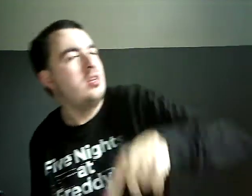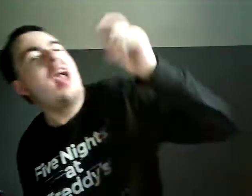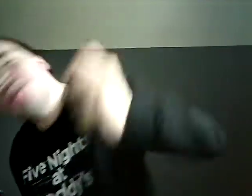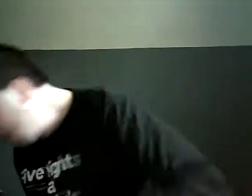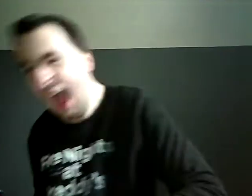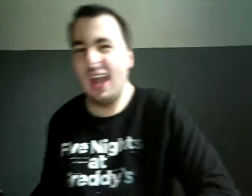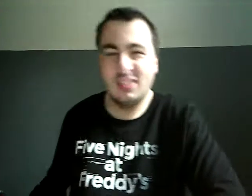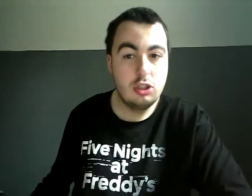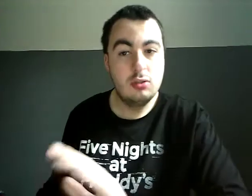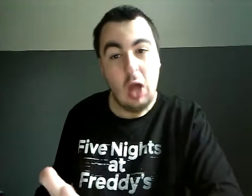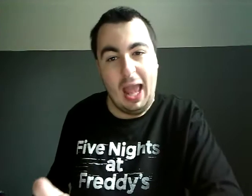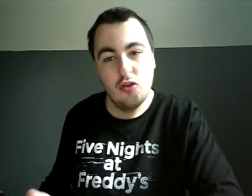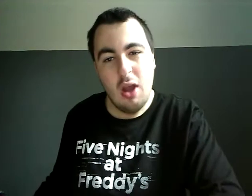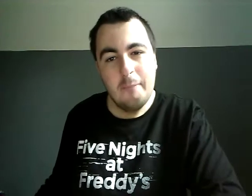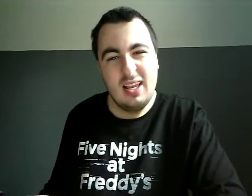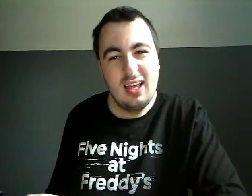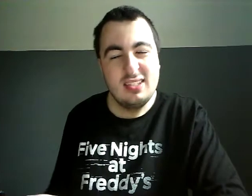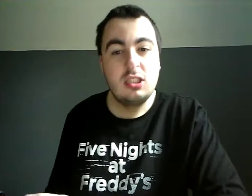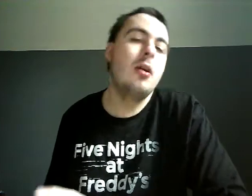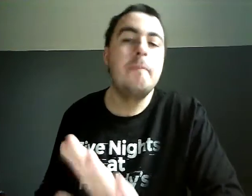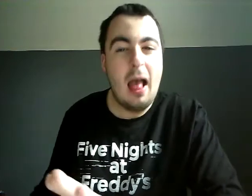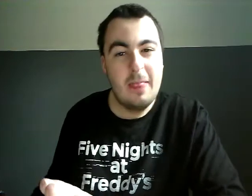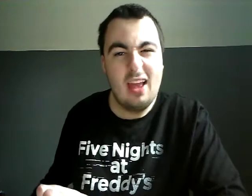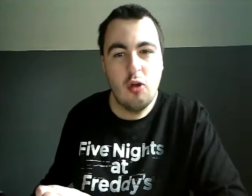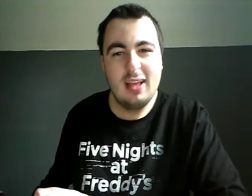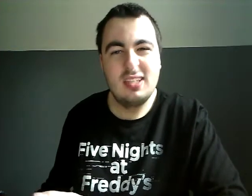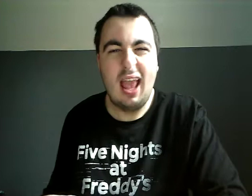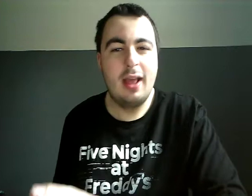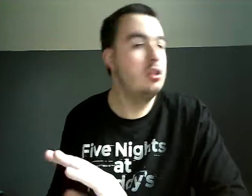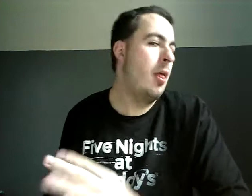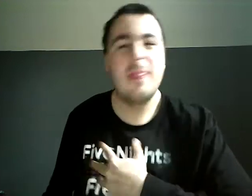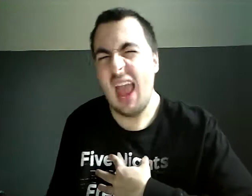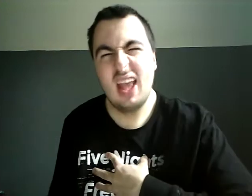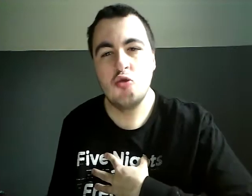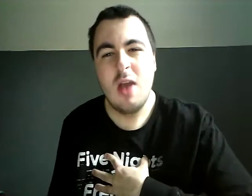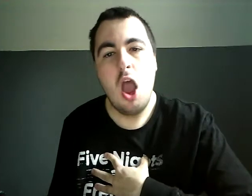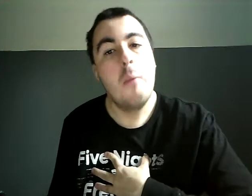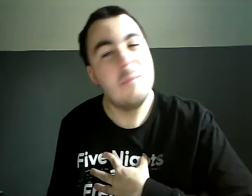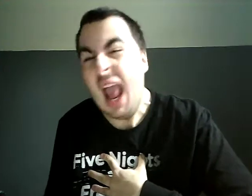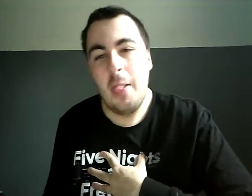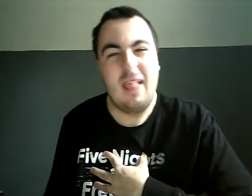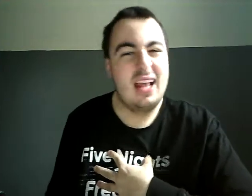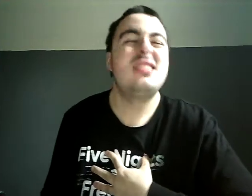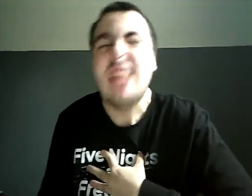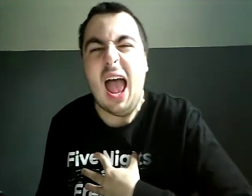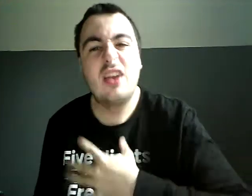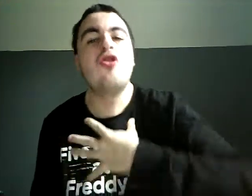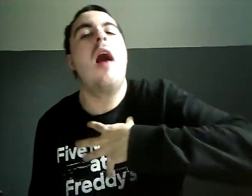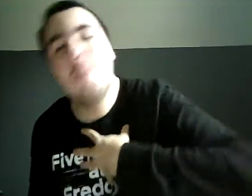inside Incomplete, but now I see, this won't be the end of